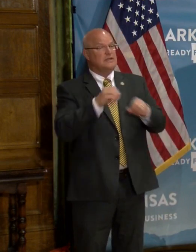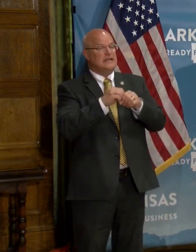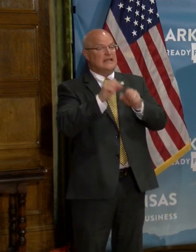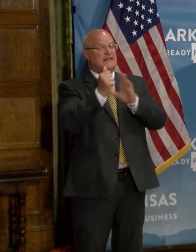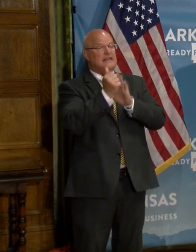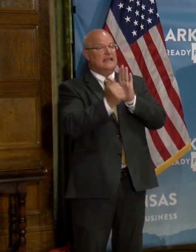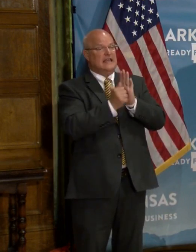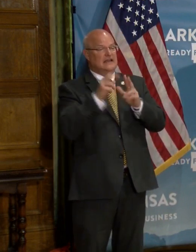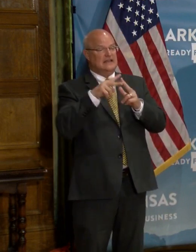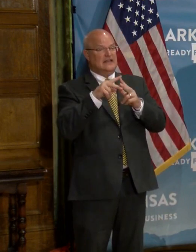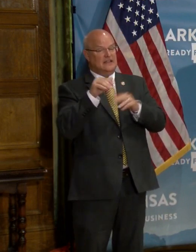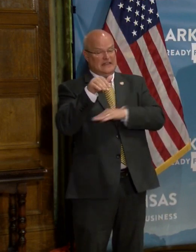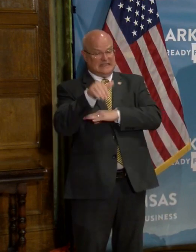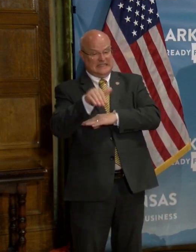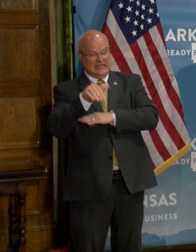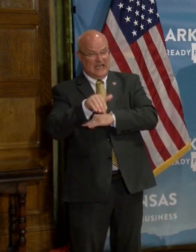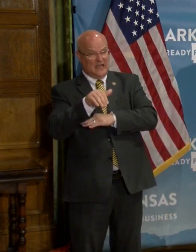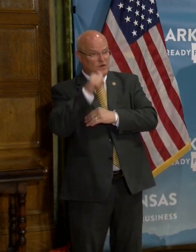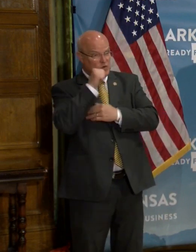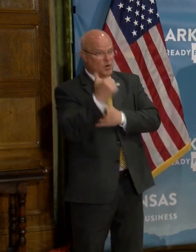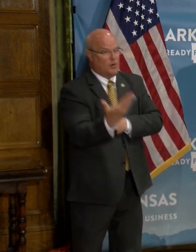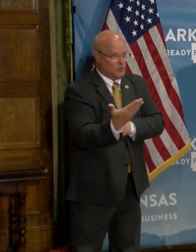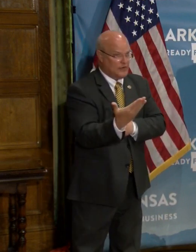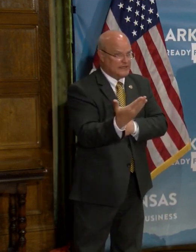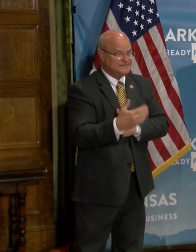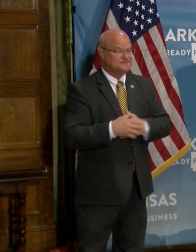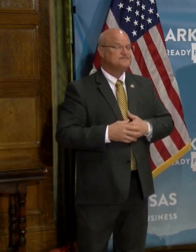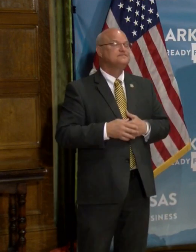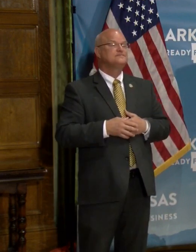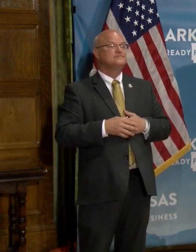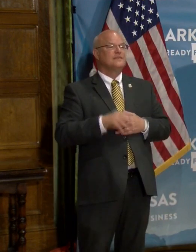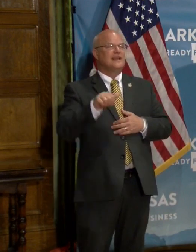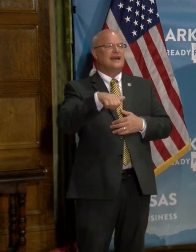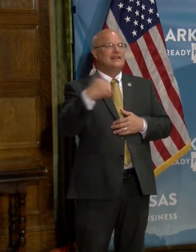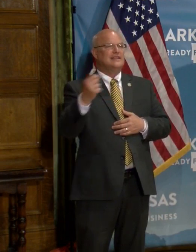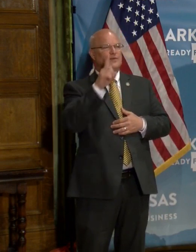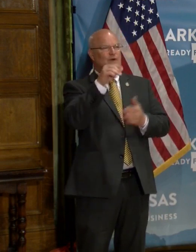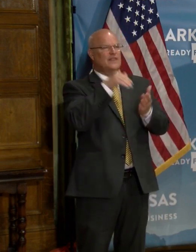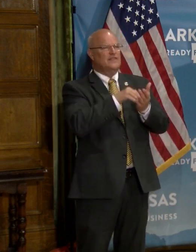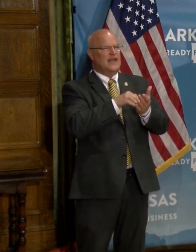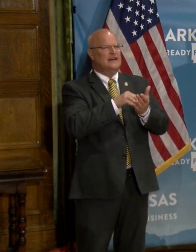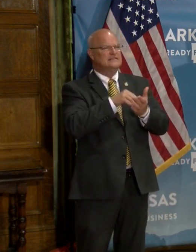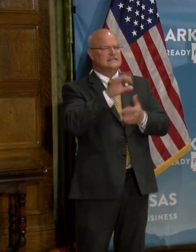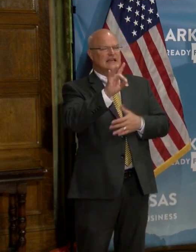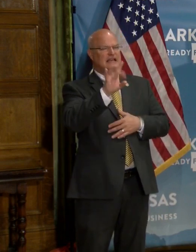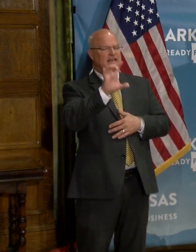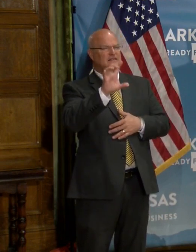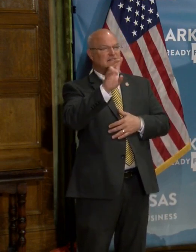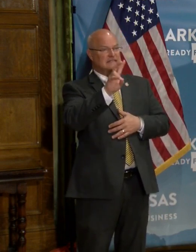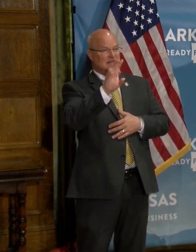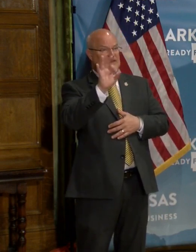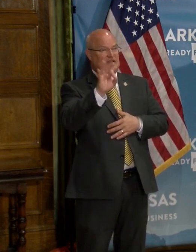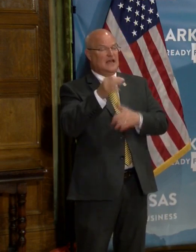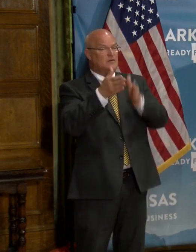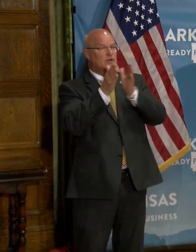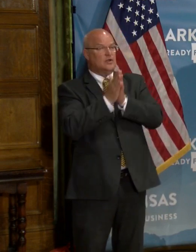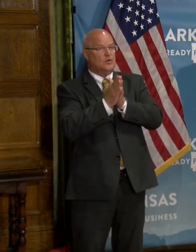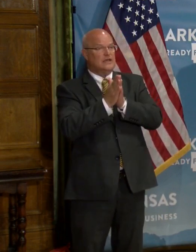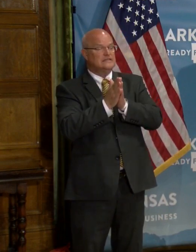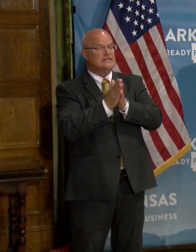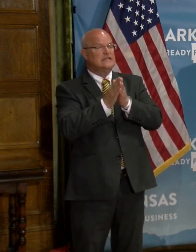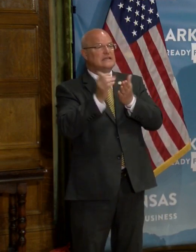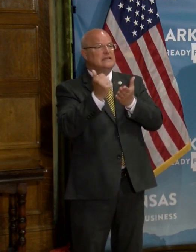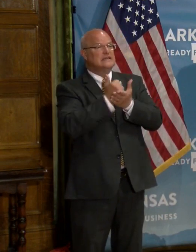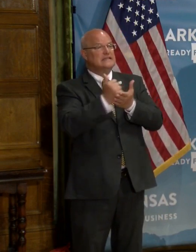account either this evening or tomorrow morning. Another 1,879 claimants had requested debit